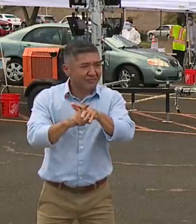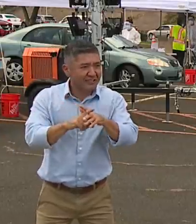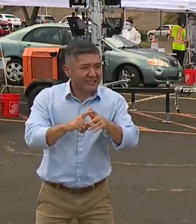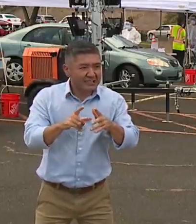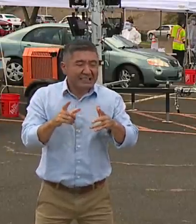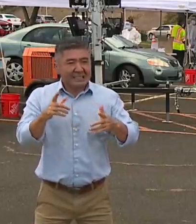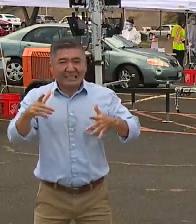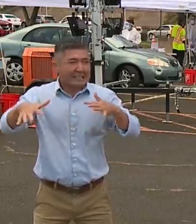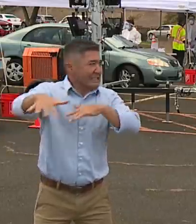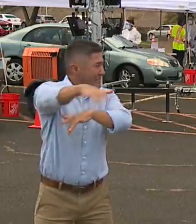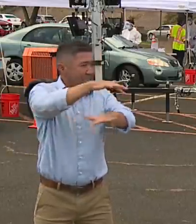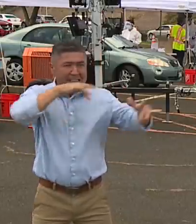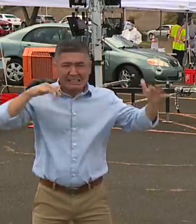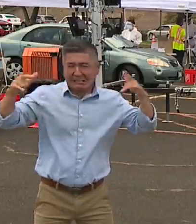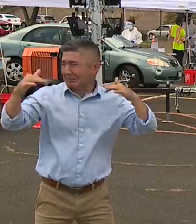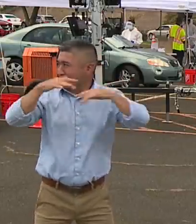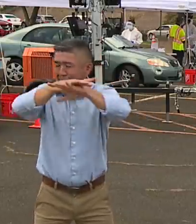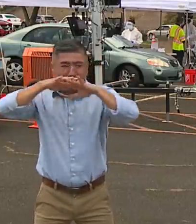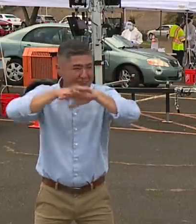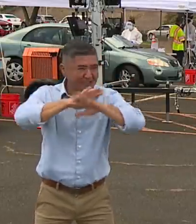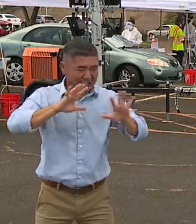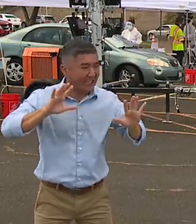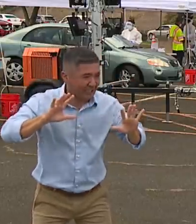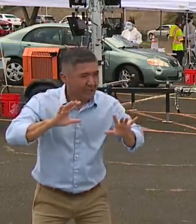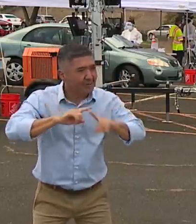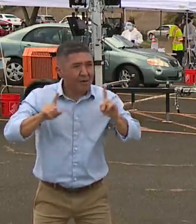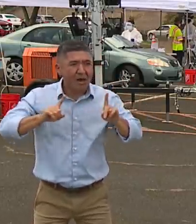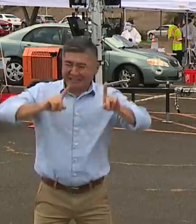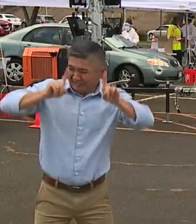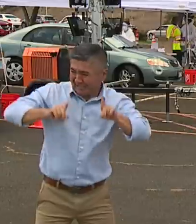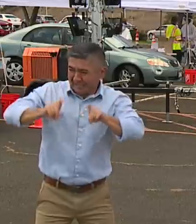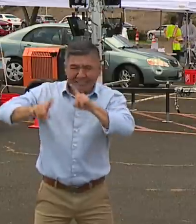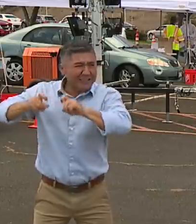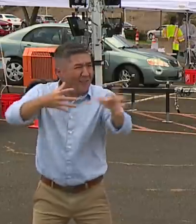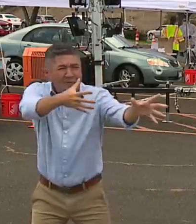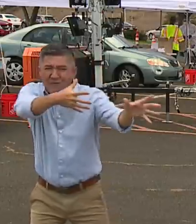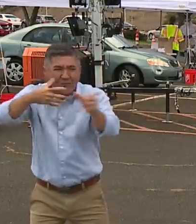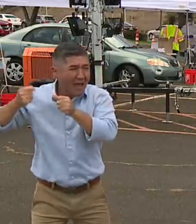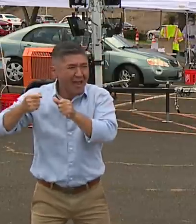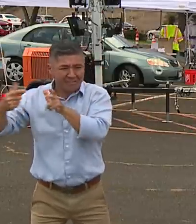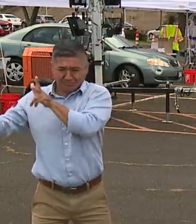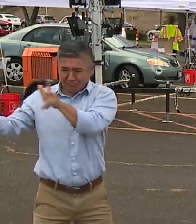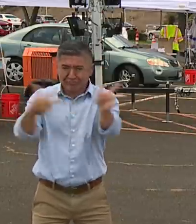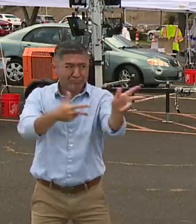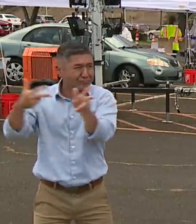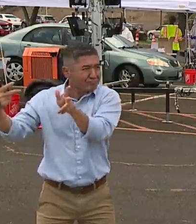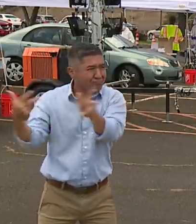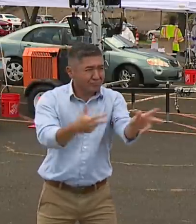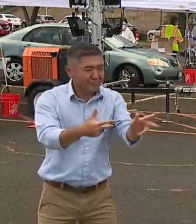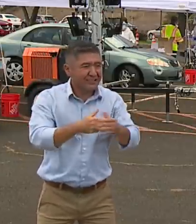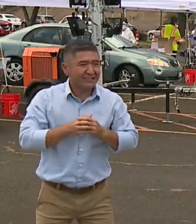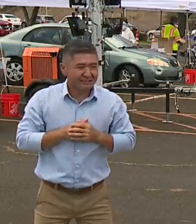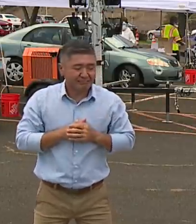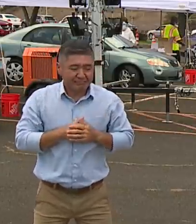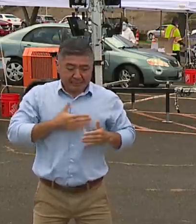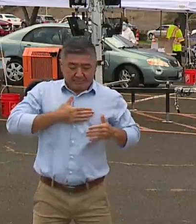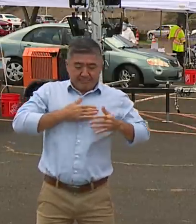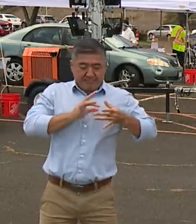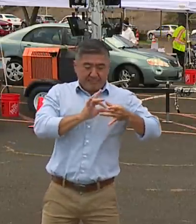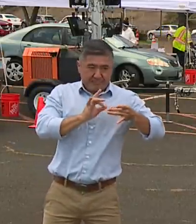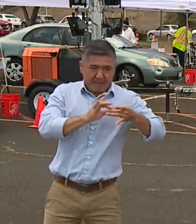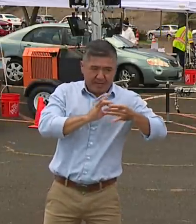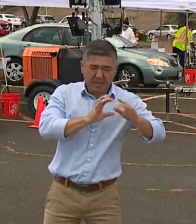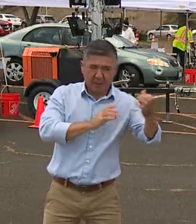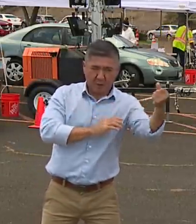on logistics, but the good news is people are getting tested in numbers like never before. Before I go with my own comments, you know, we're